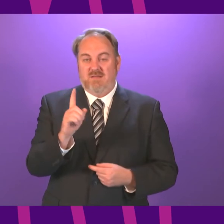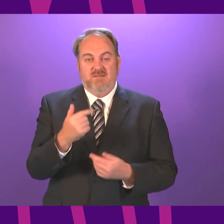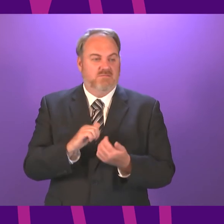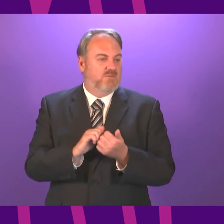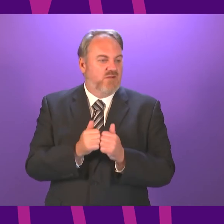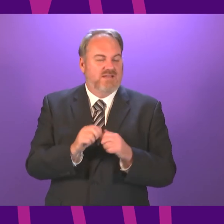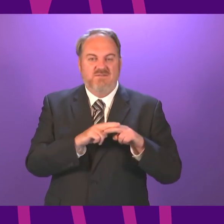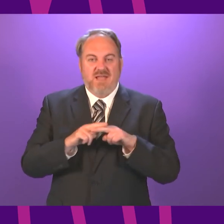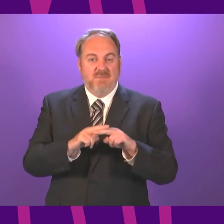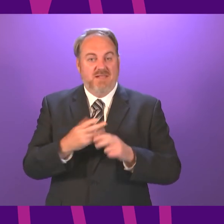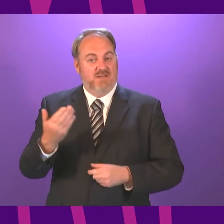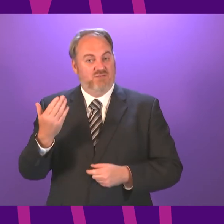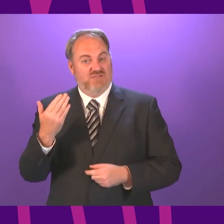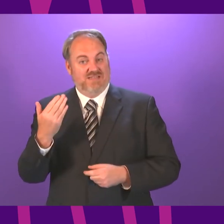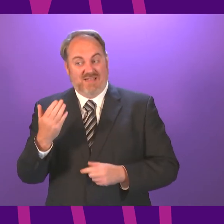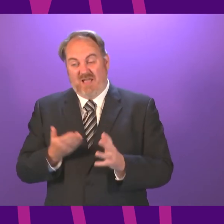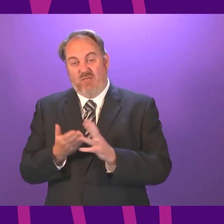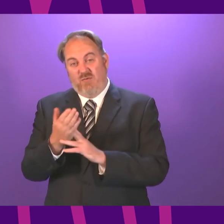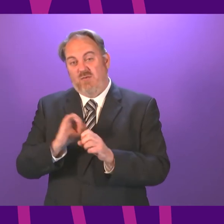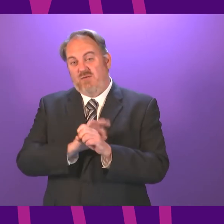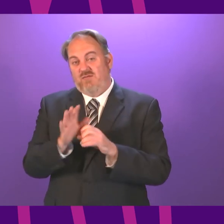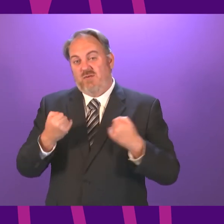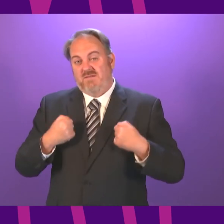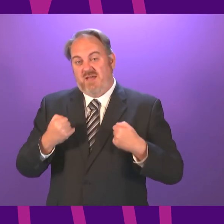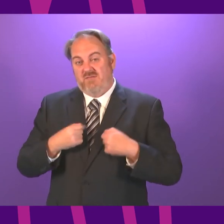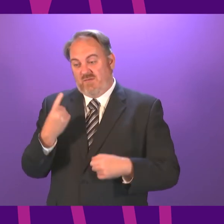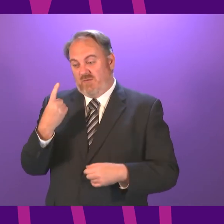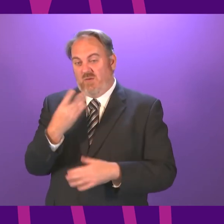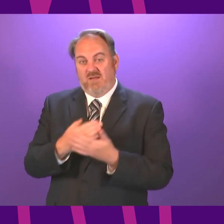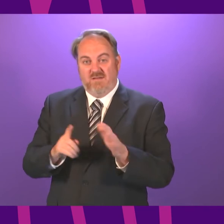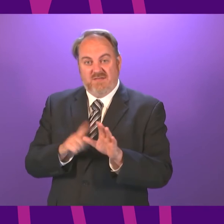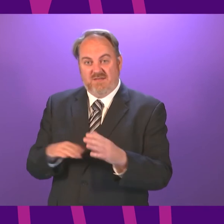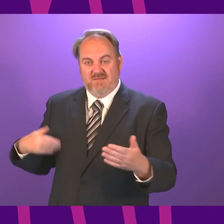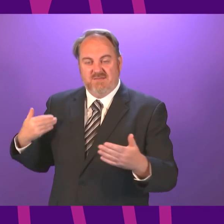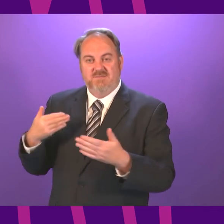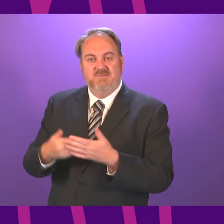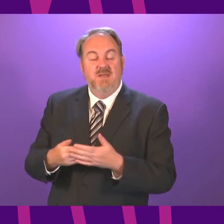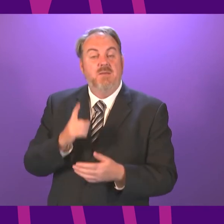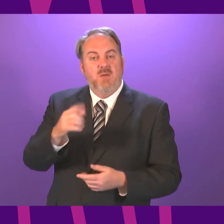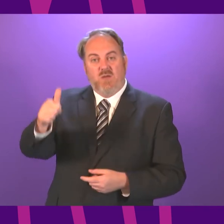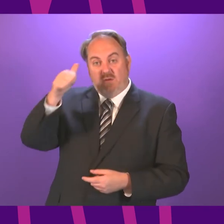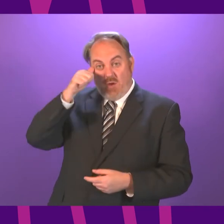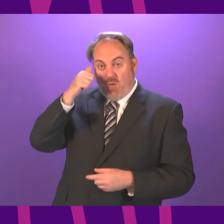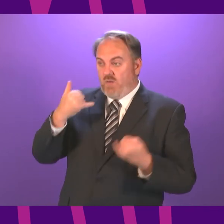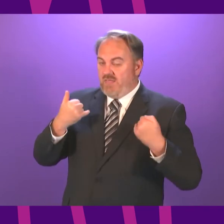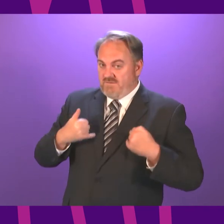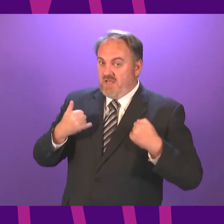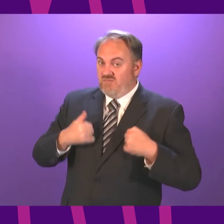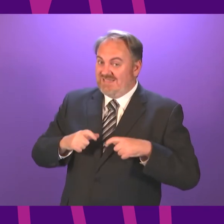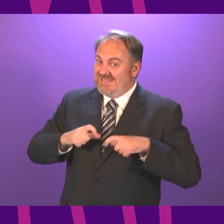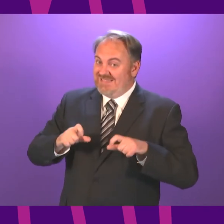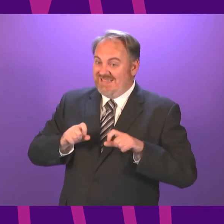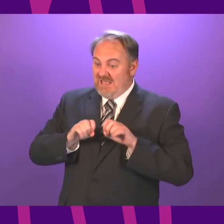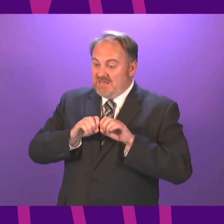pandemic. Can I also share the concern about the increase in the positivity rate and the continued spread of the virus across Scotland?